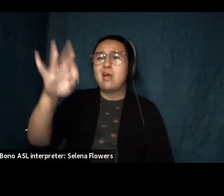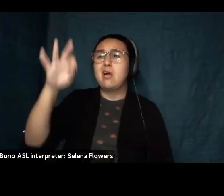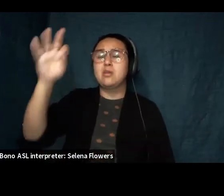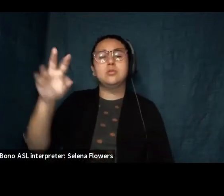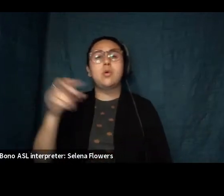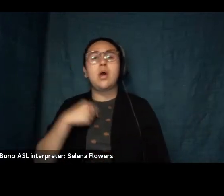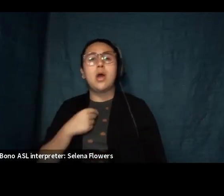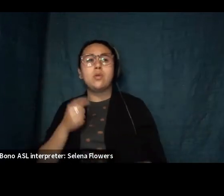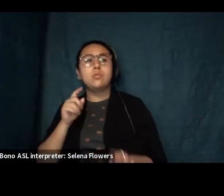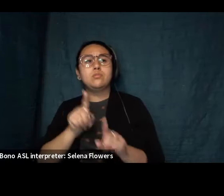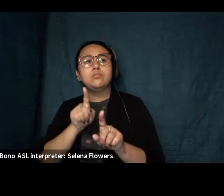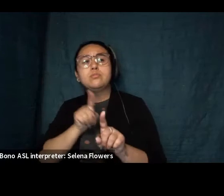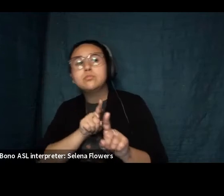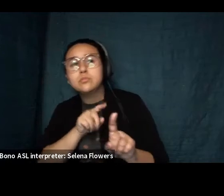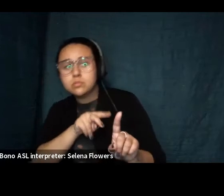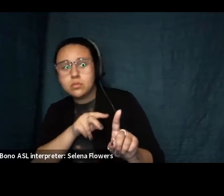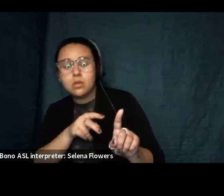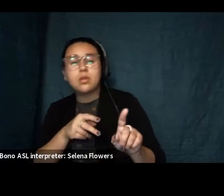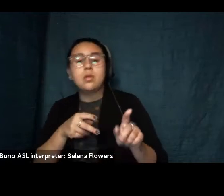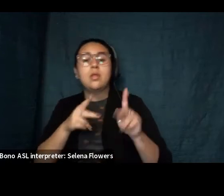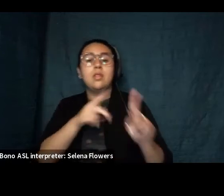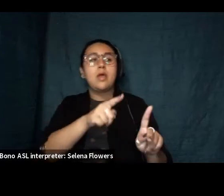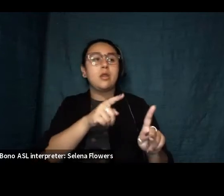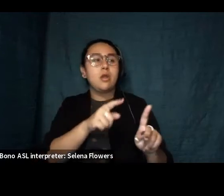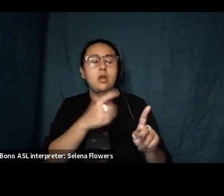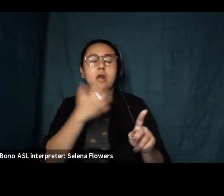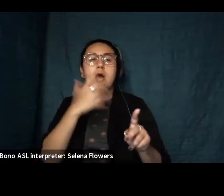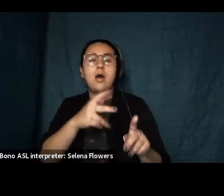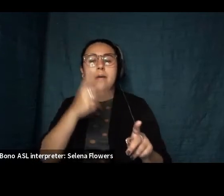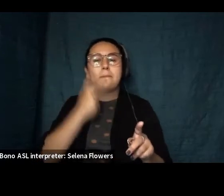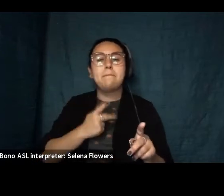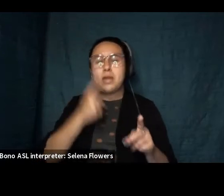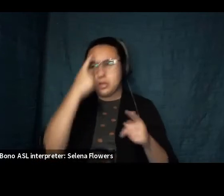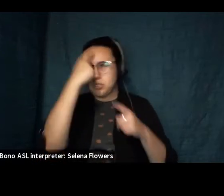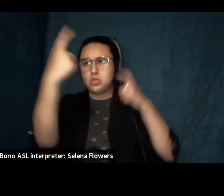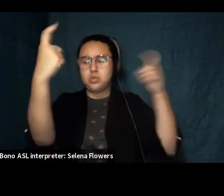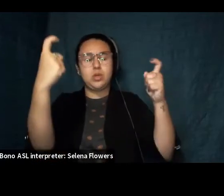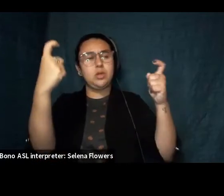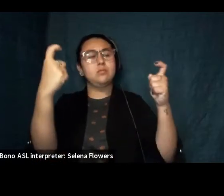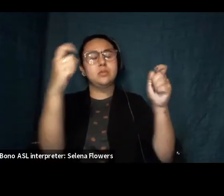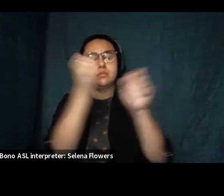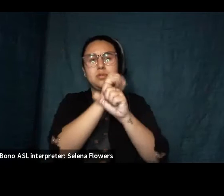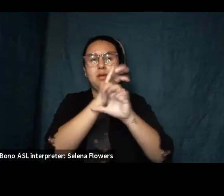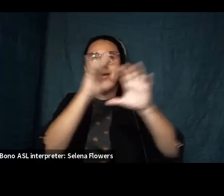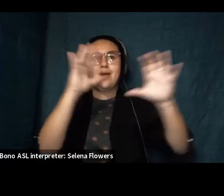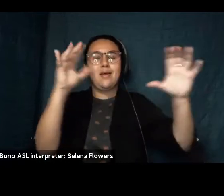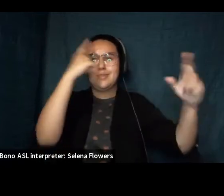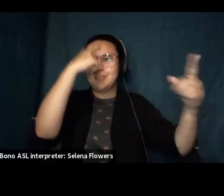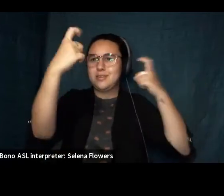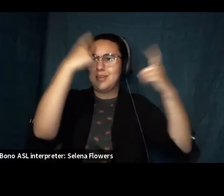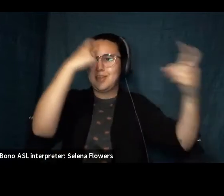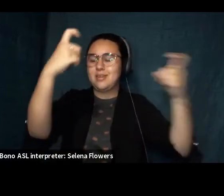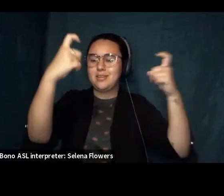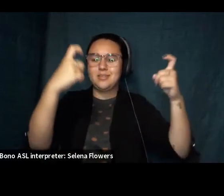door letting her peel her hot pink dreams open like nihilators she didn't need anything more than an adult's